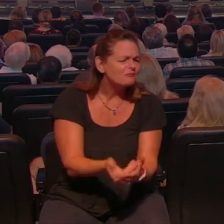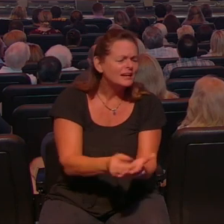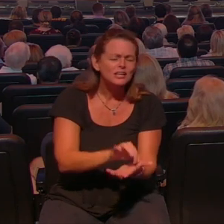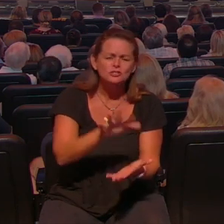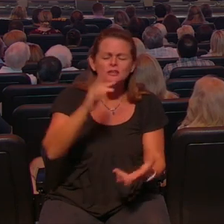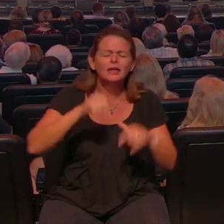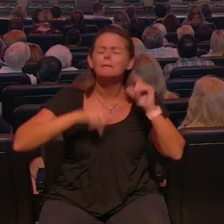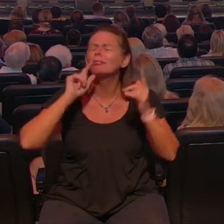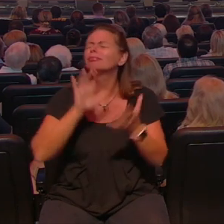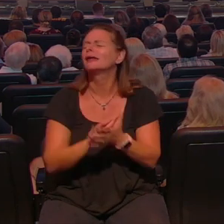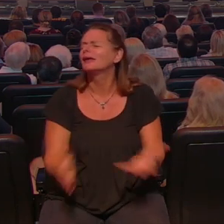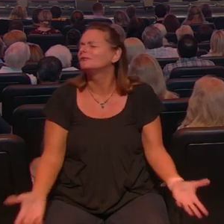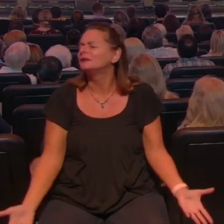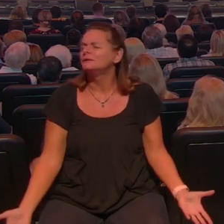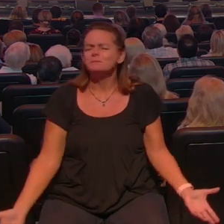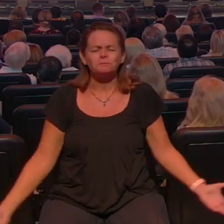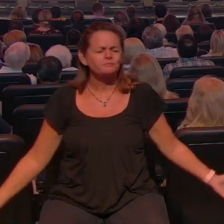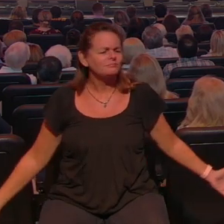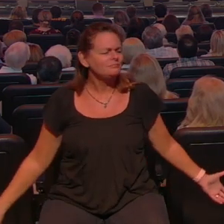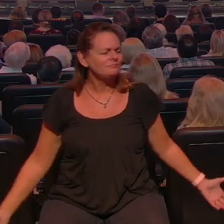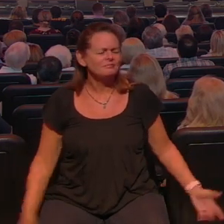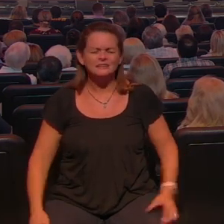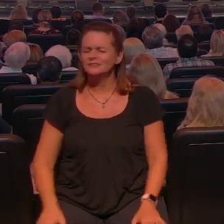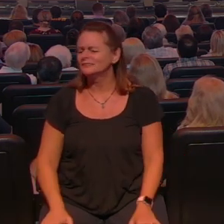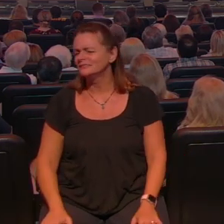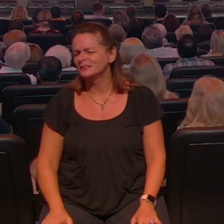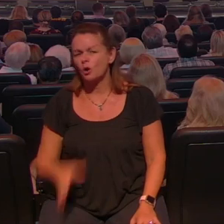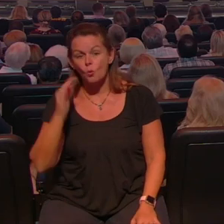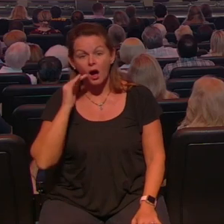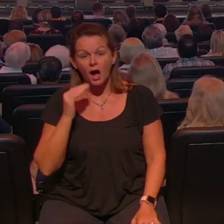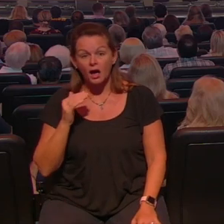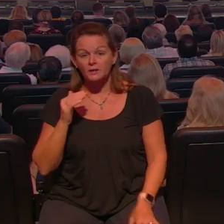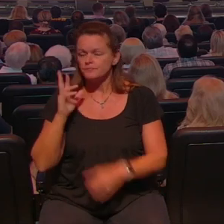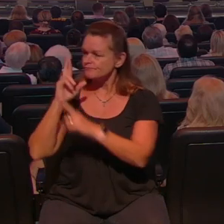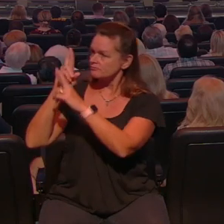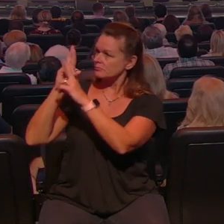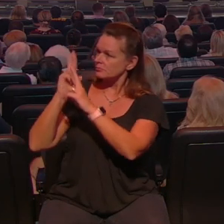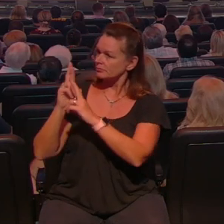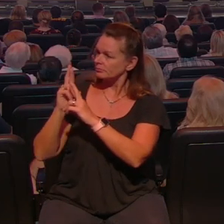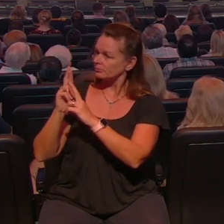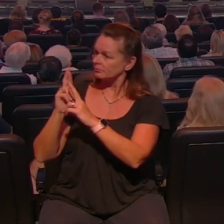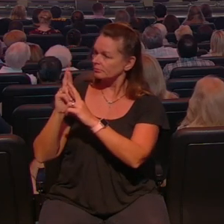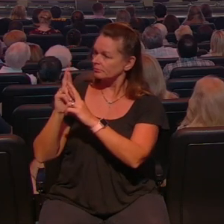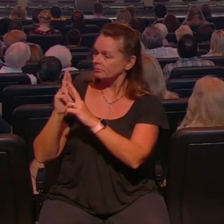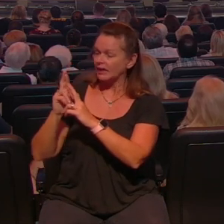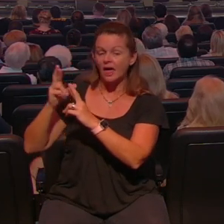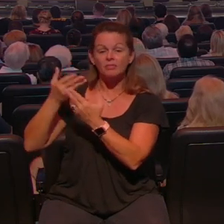unbelievable ways and let me tell you why because he's a river not a reservoir because